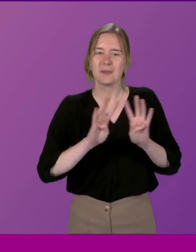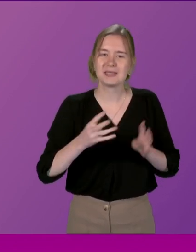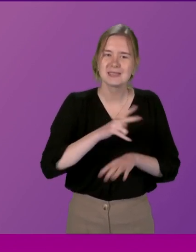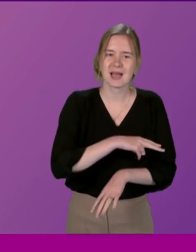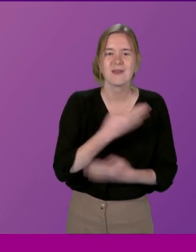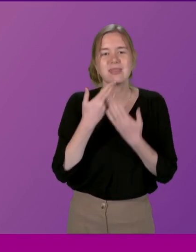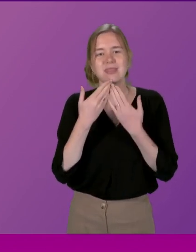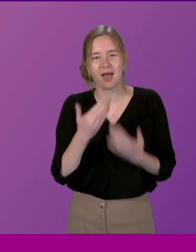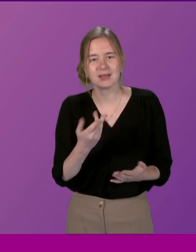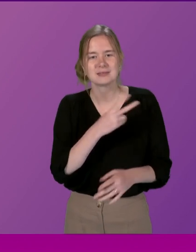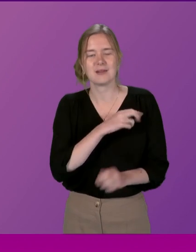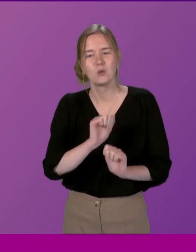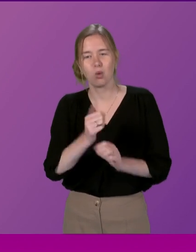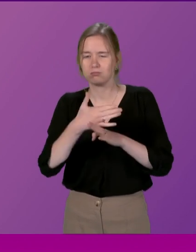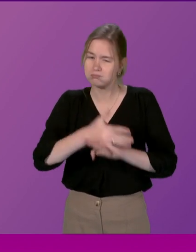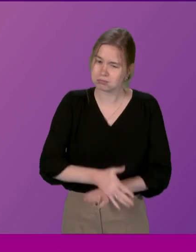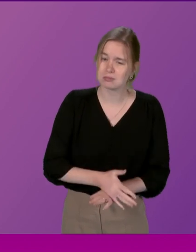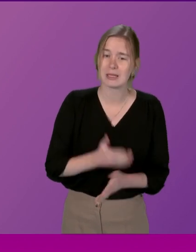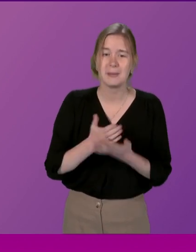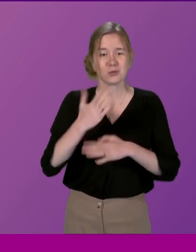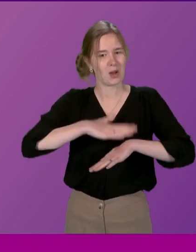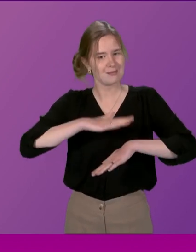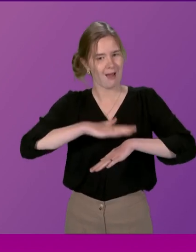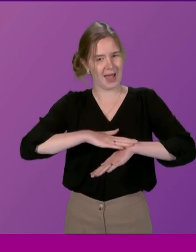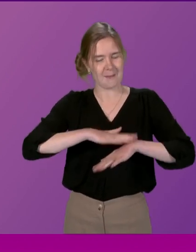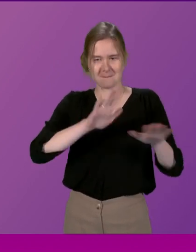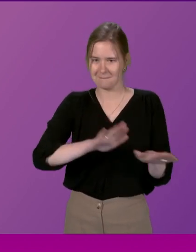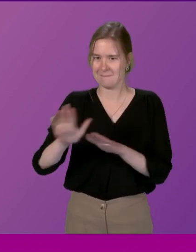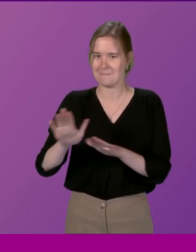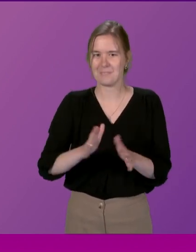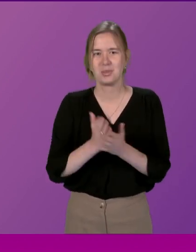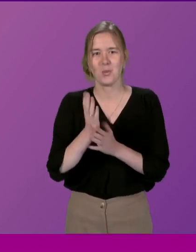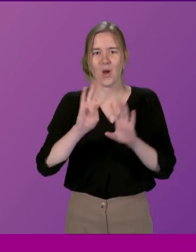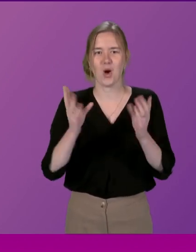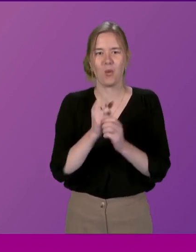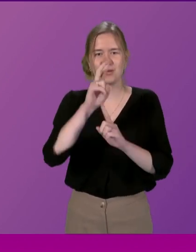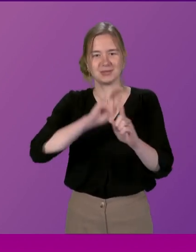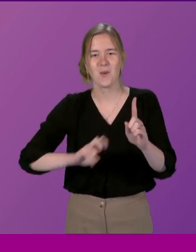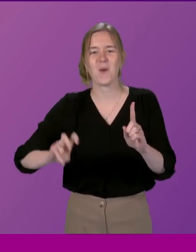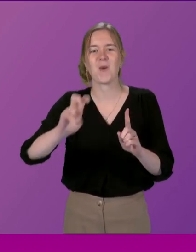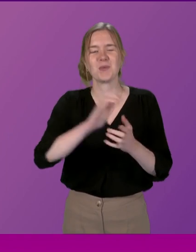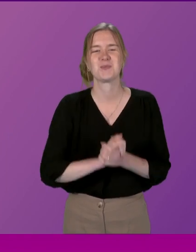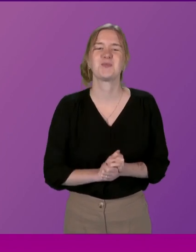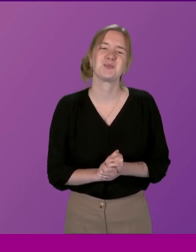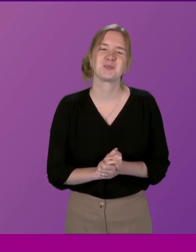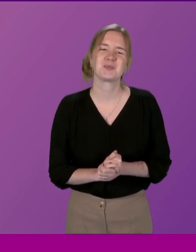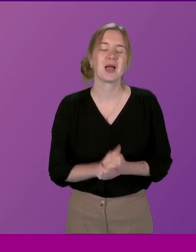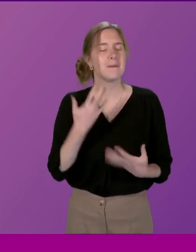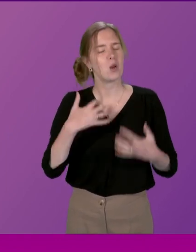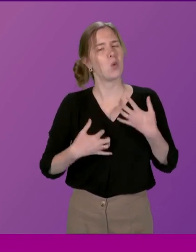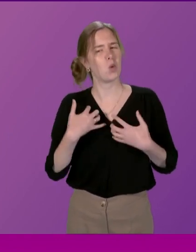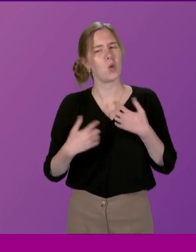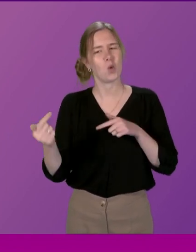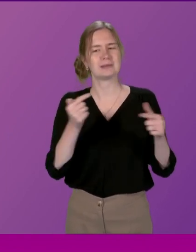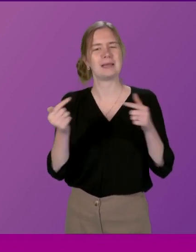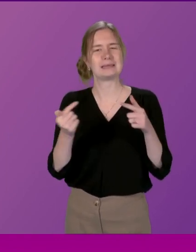thank the committee staff for their hard job of keeping us on time and in place on our world tour This has been an interesting debate And it been